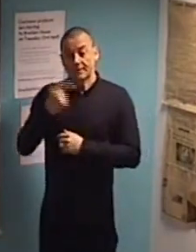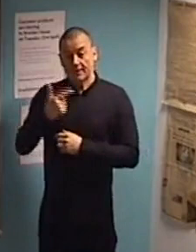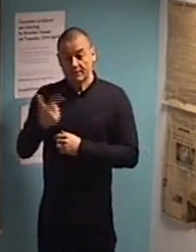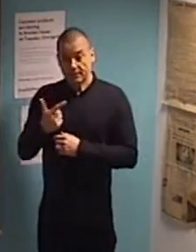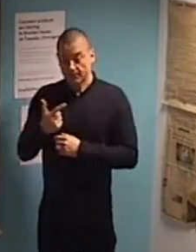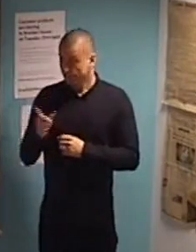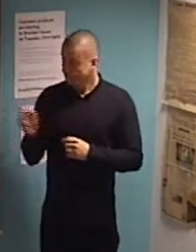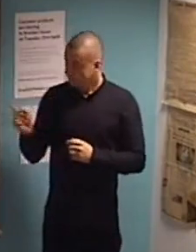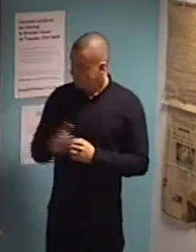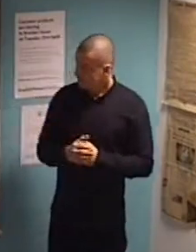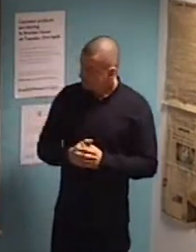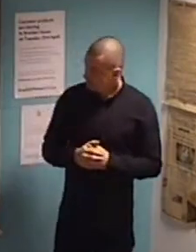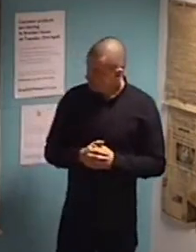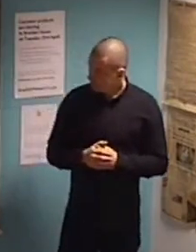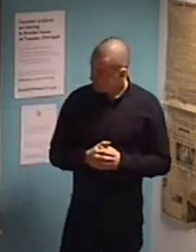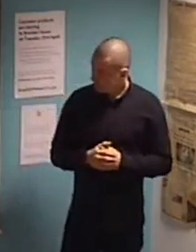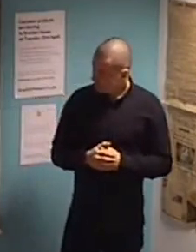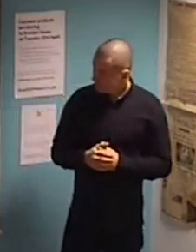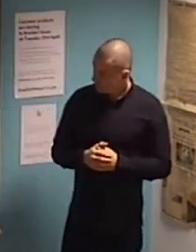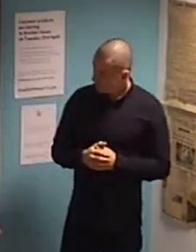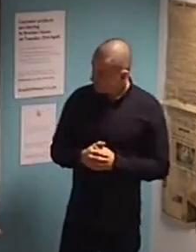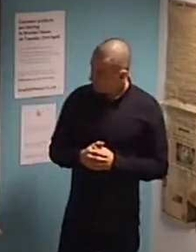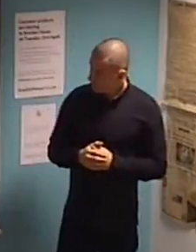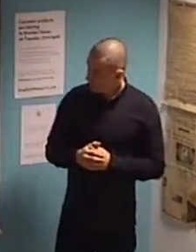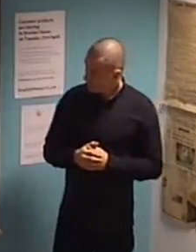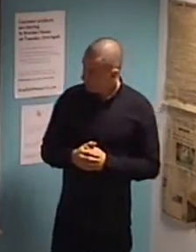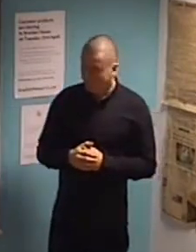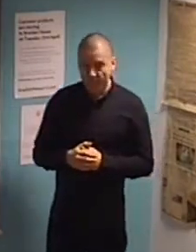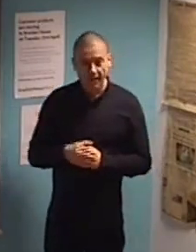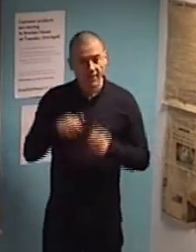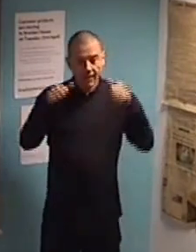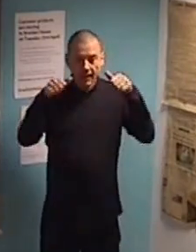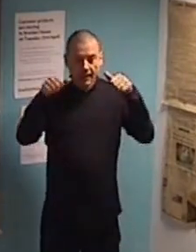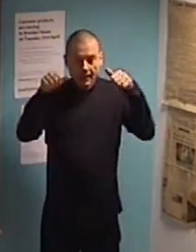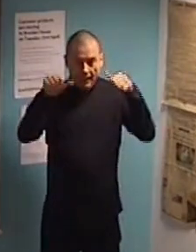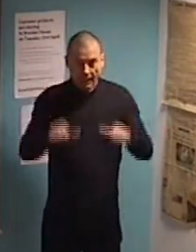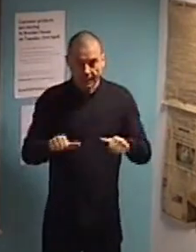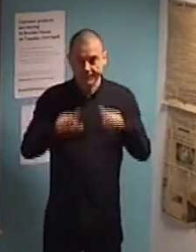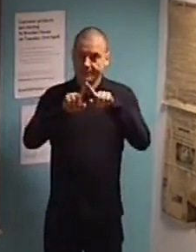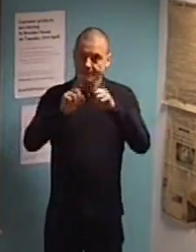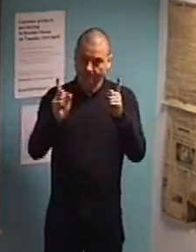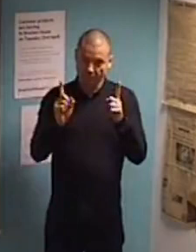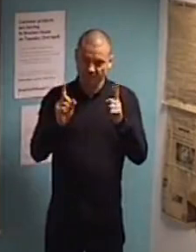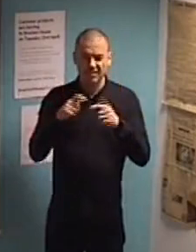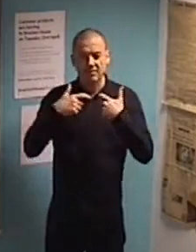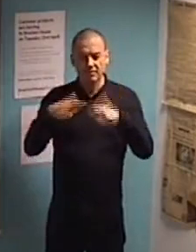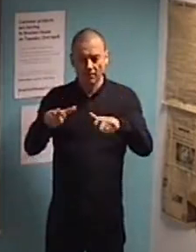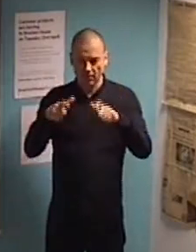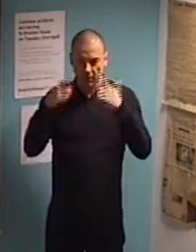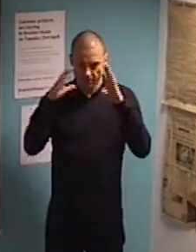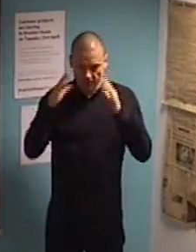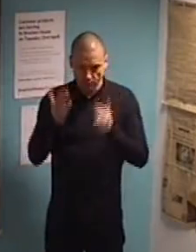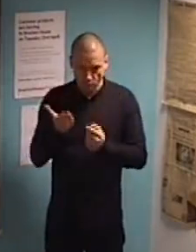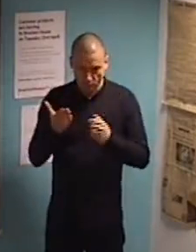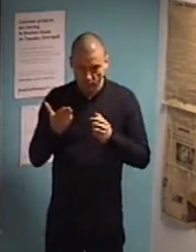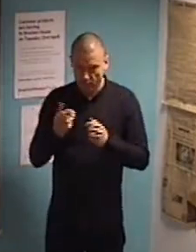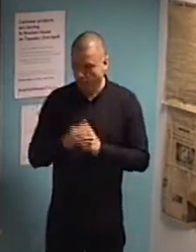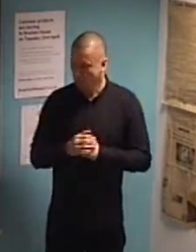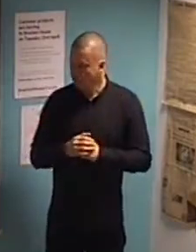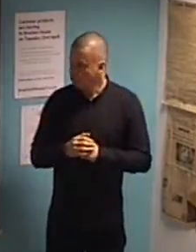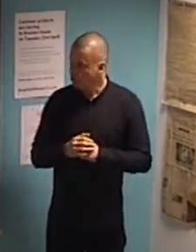Then, you can see, actually, these two lists are, kind of, a bit different. Although, they still have, for example, Facebook, et cetera.